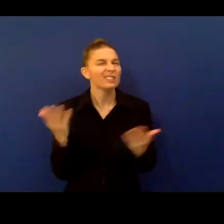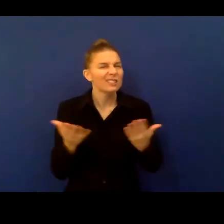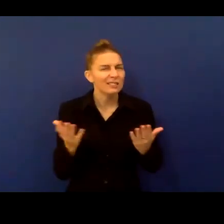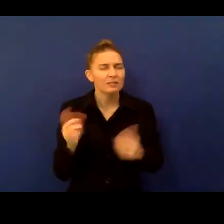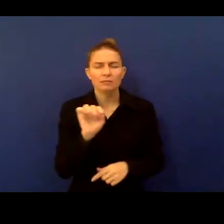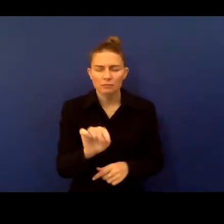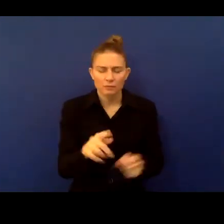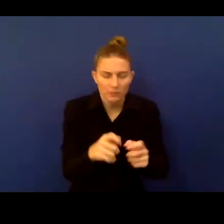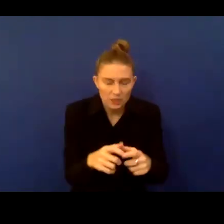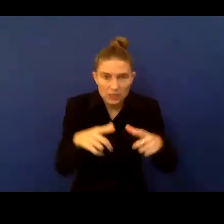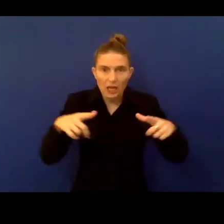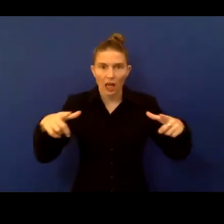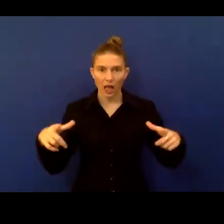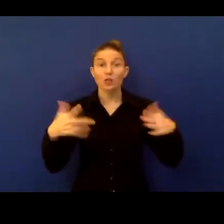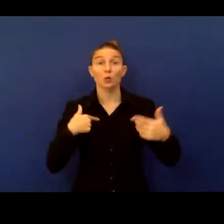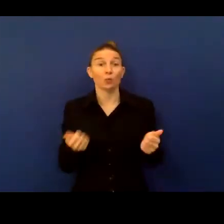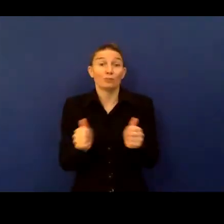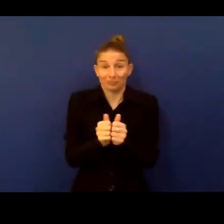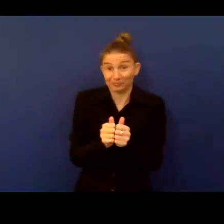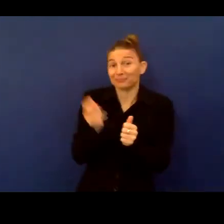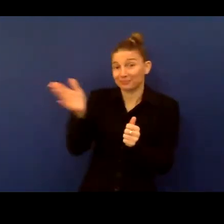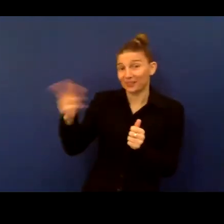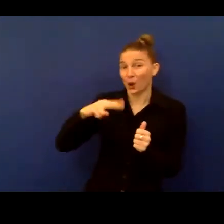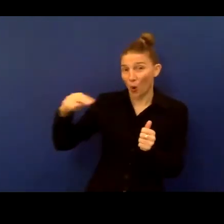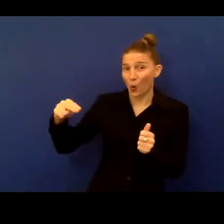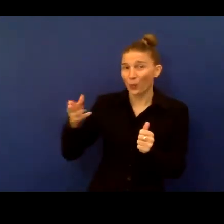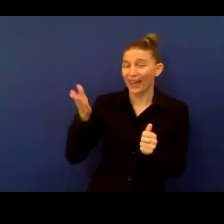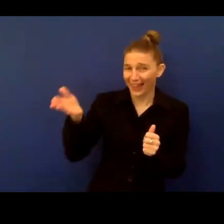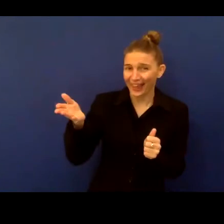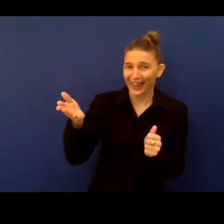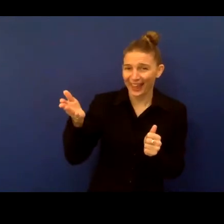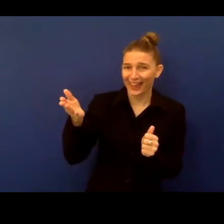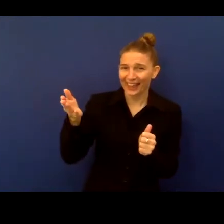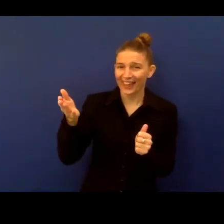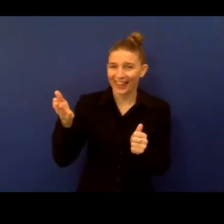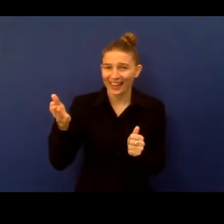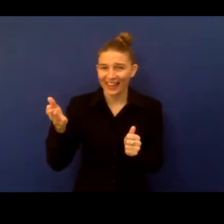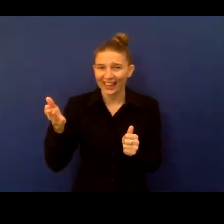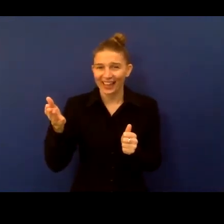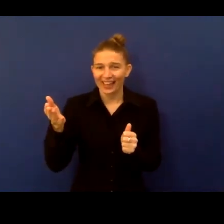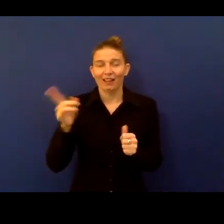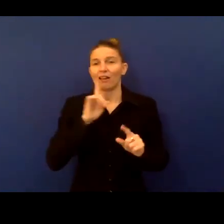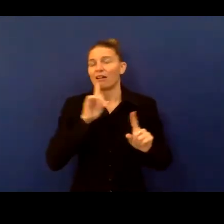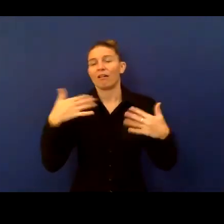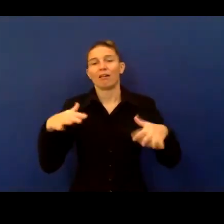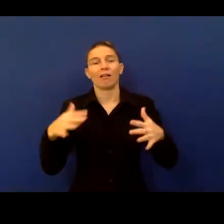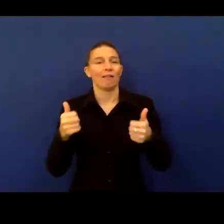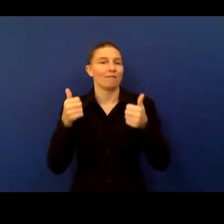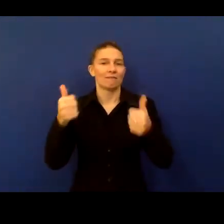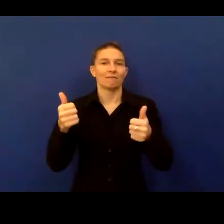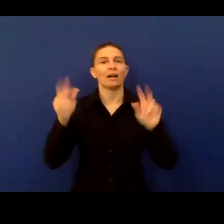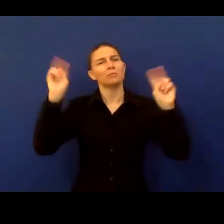And of course, we're partnering with Norway on at scale. And just this week, they launched a fantastic investment case